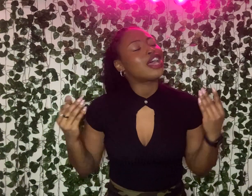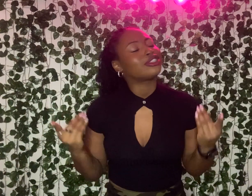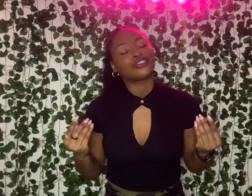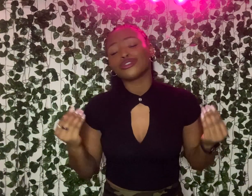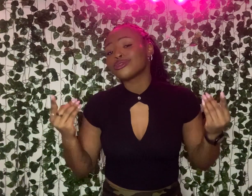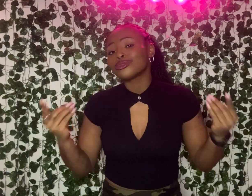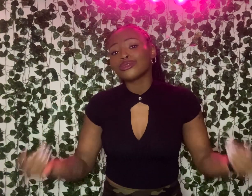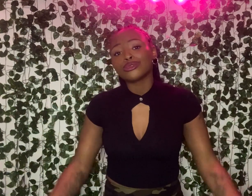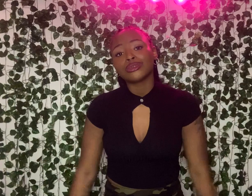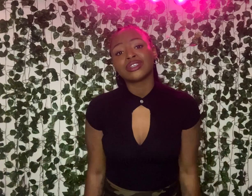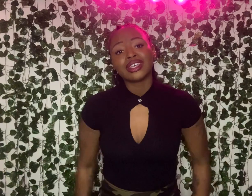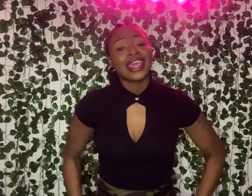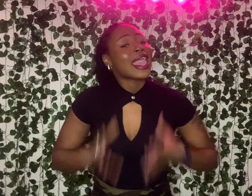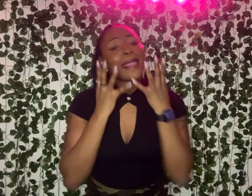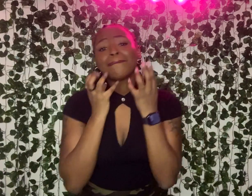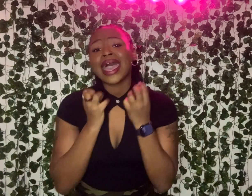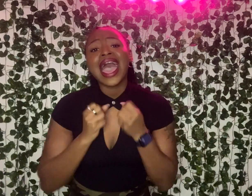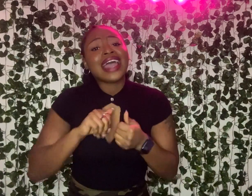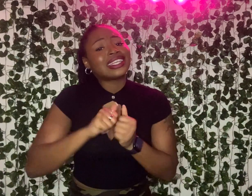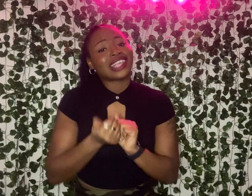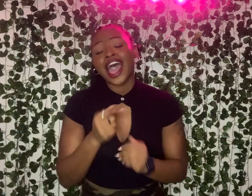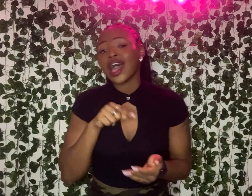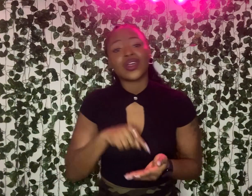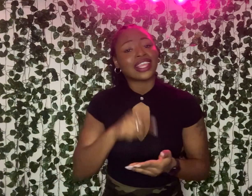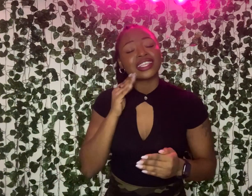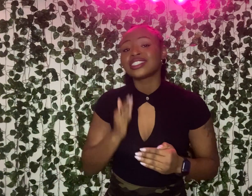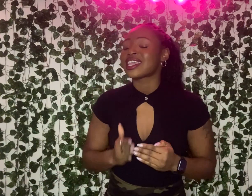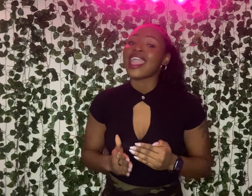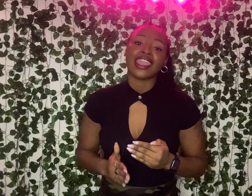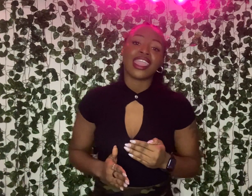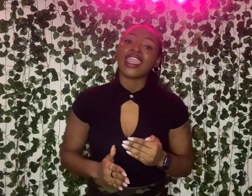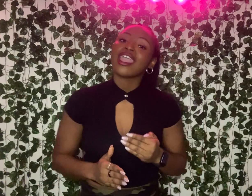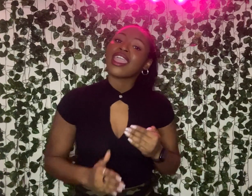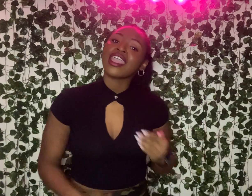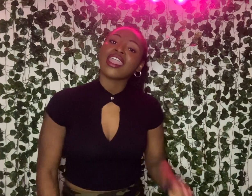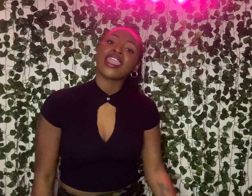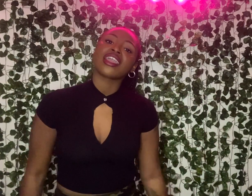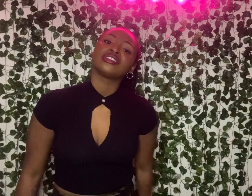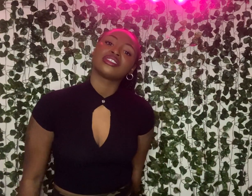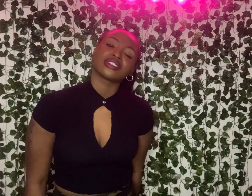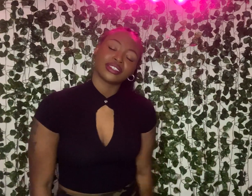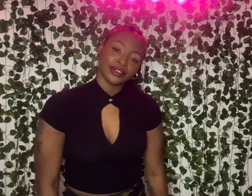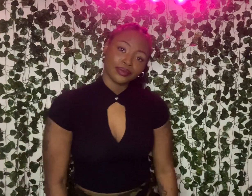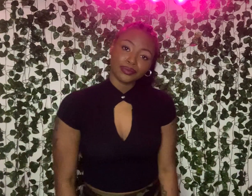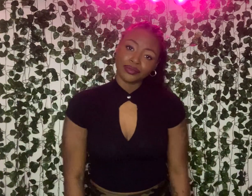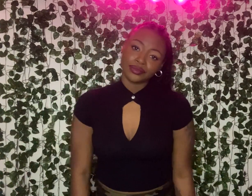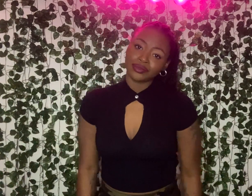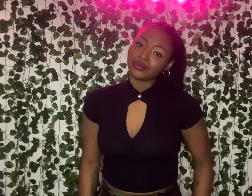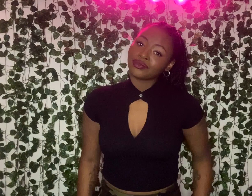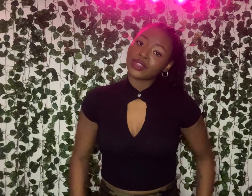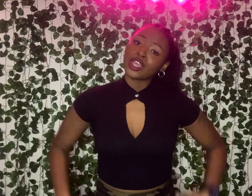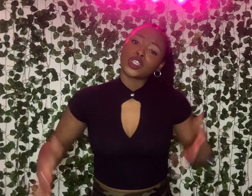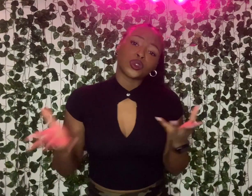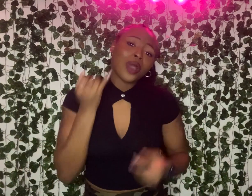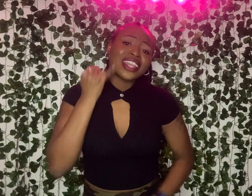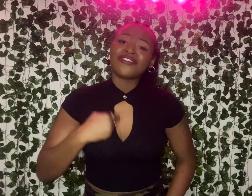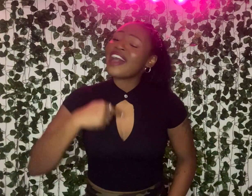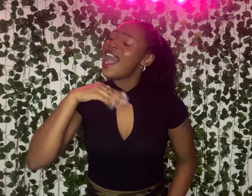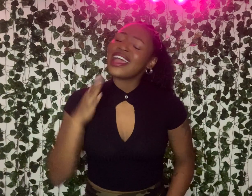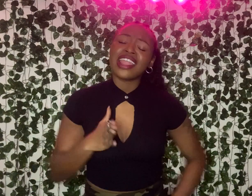do. It matters how this ends. Cause what if I